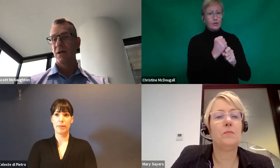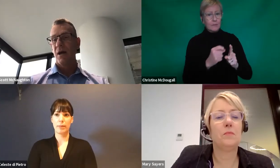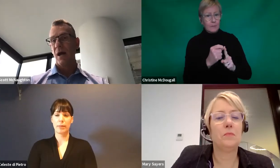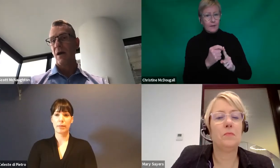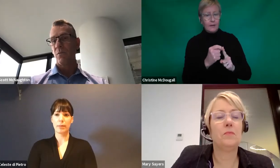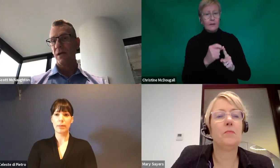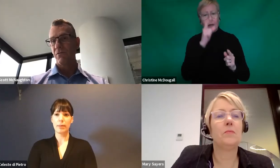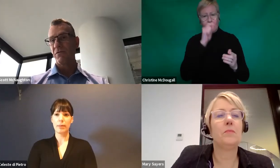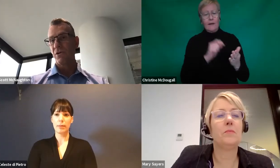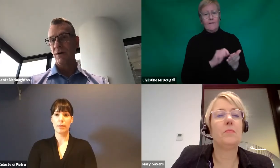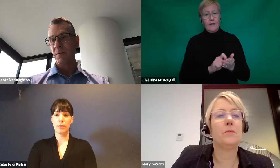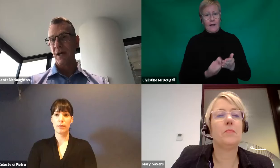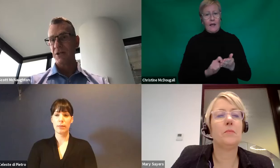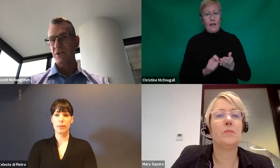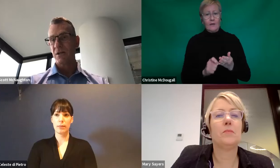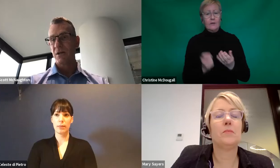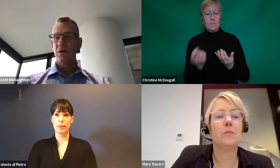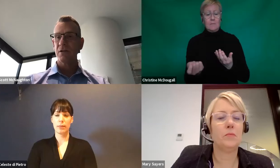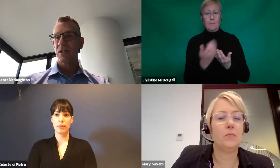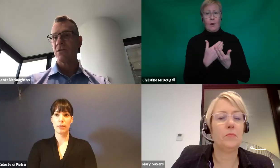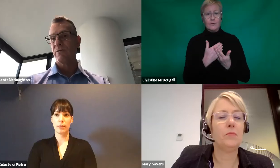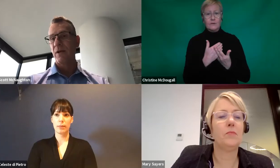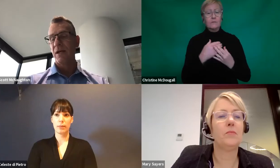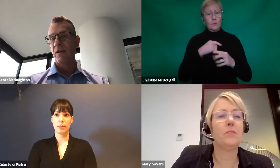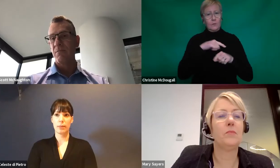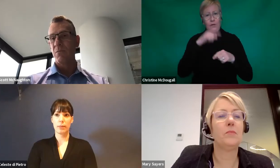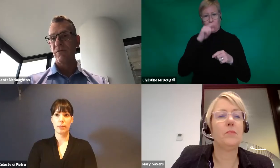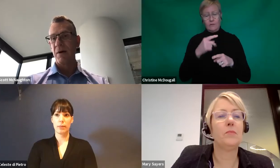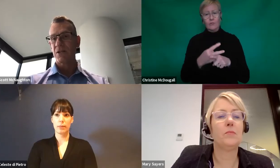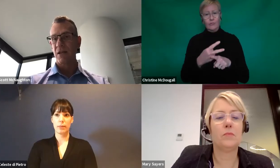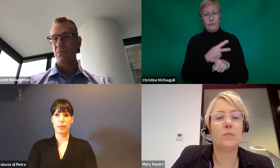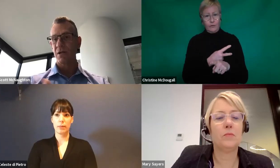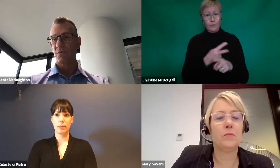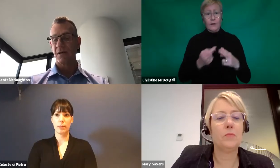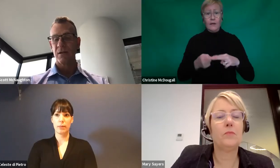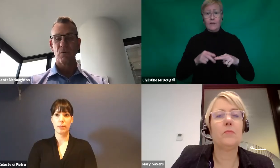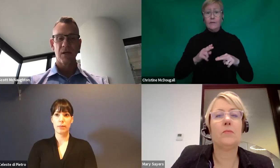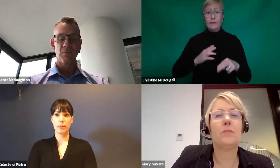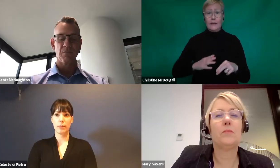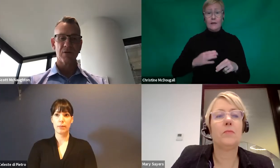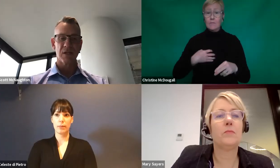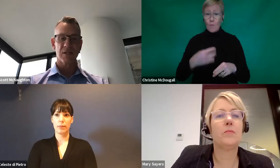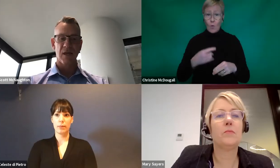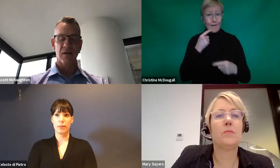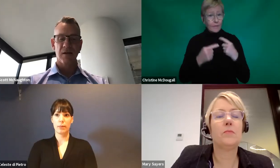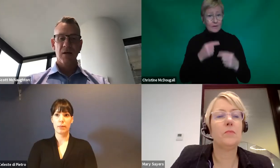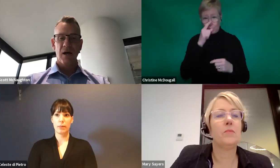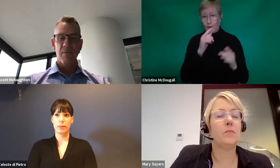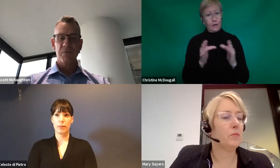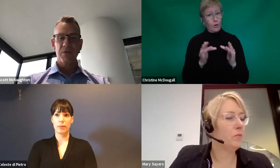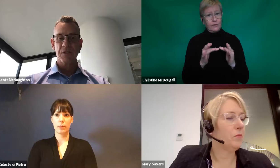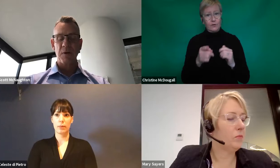us. And we can review your application, contact you if we need any more information. Otherwise, we can process that.